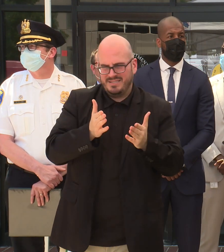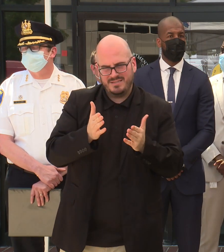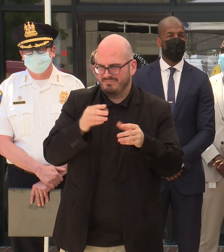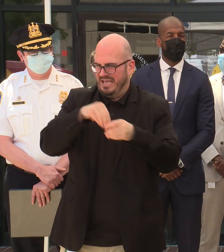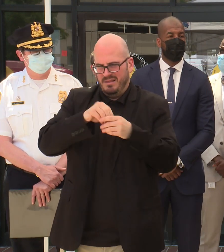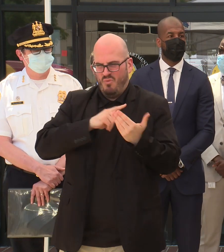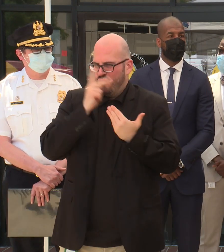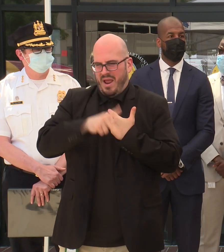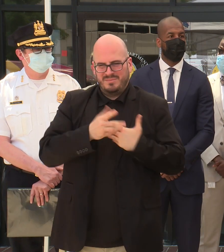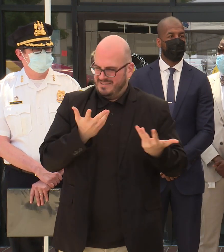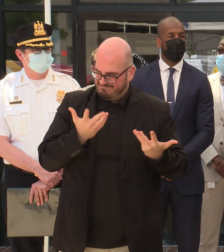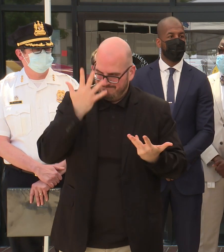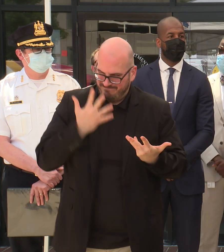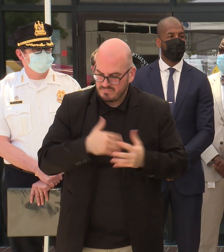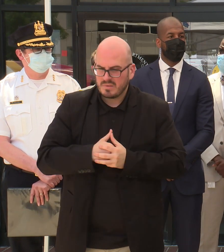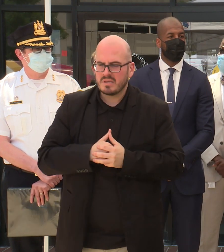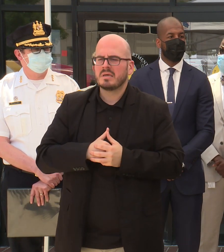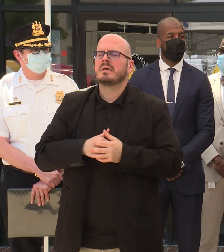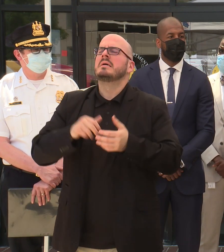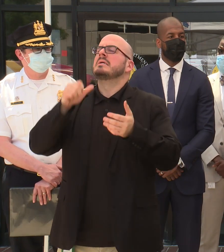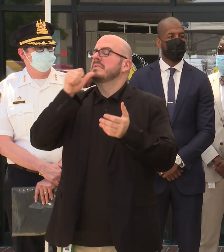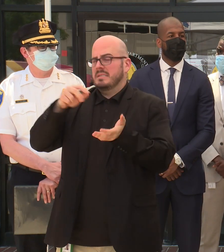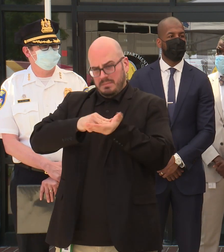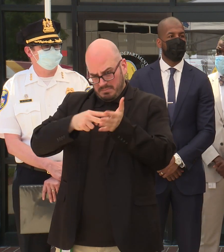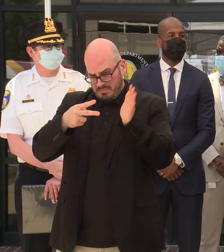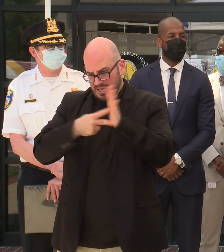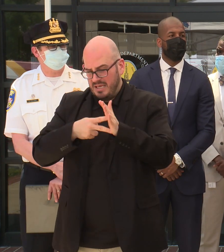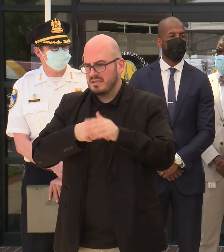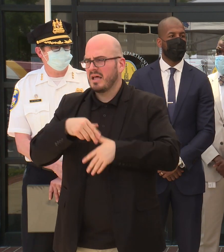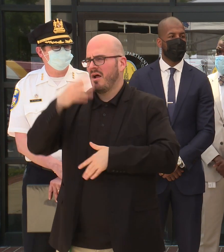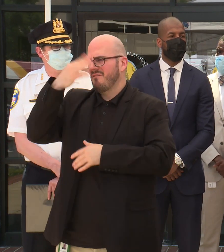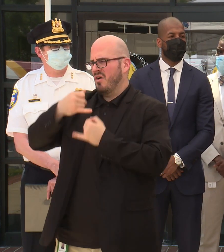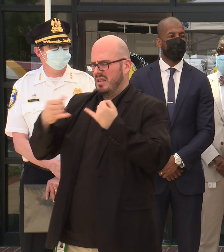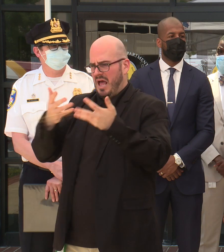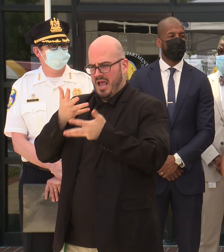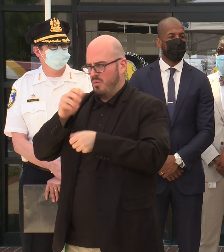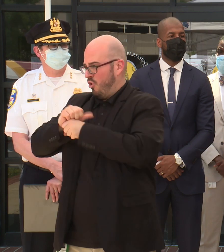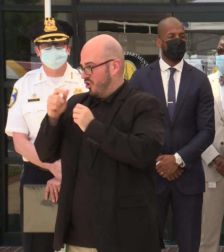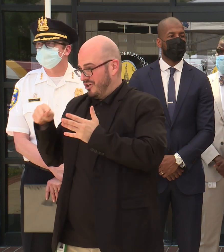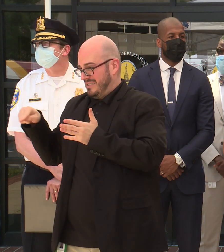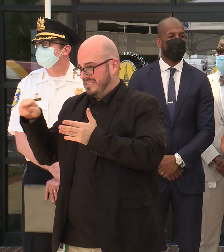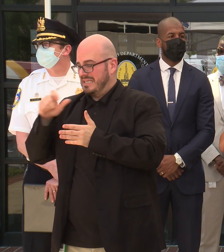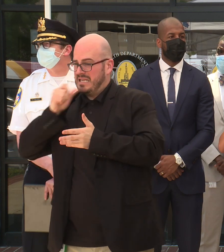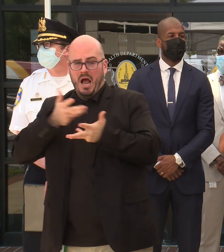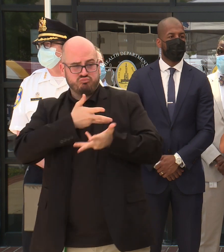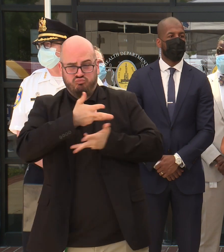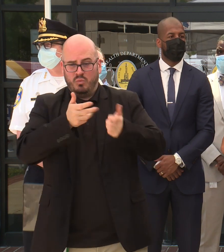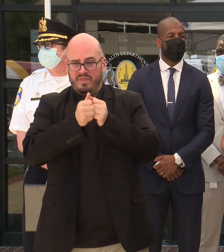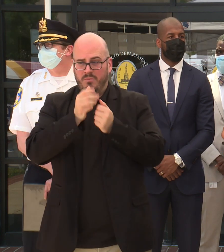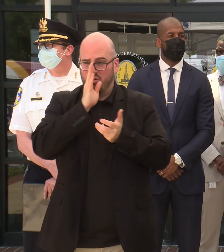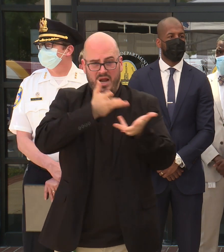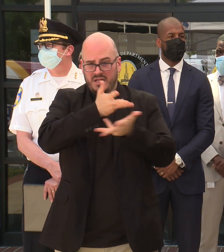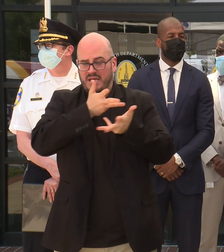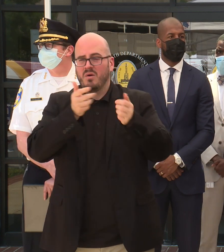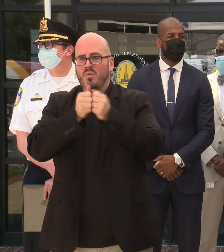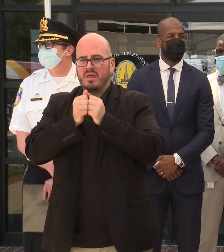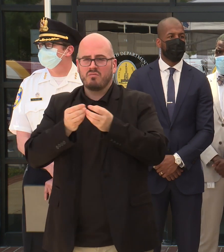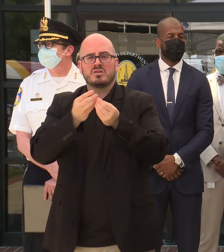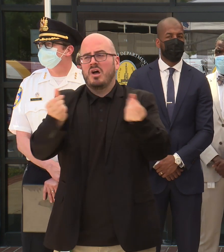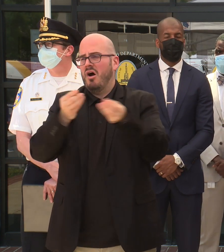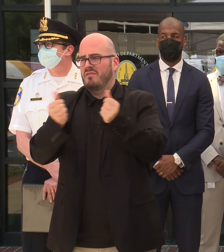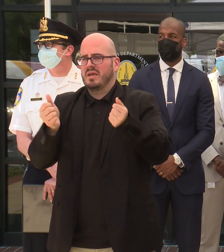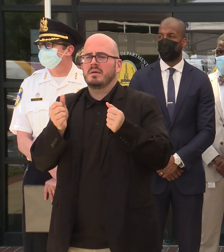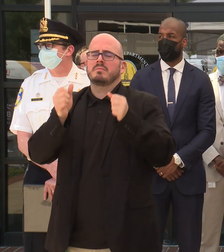our programs. That, however, does not mean that our frontline workers had not engaged with him directly in resolving any community